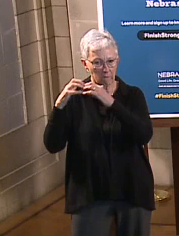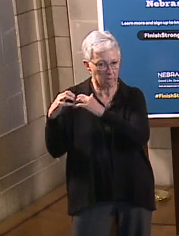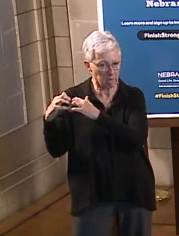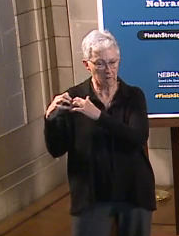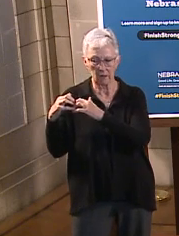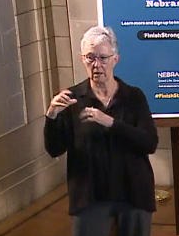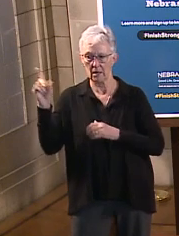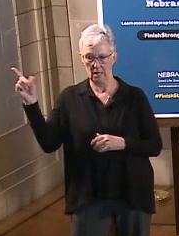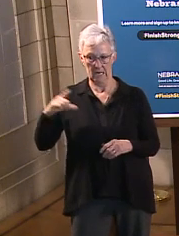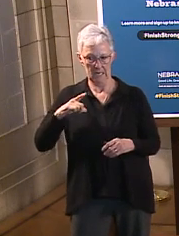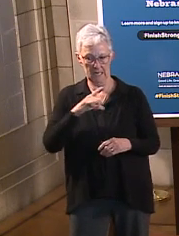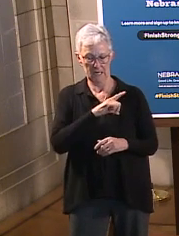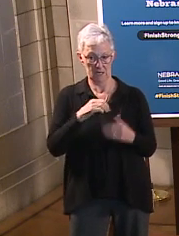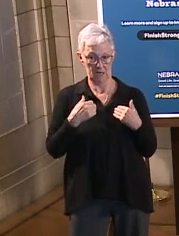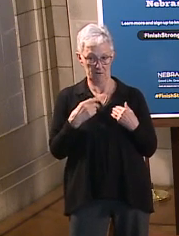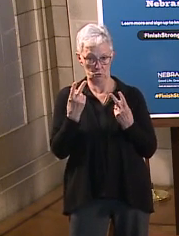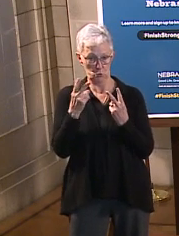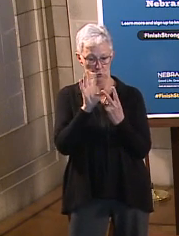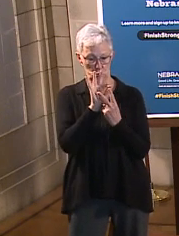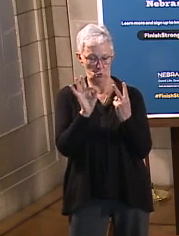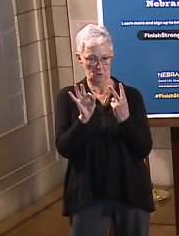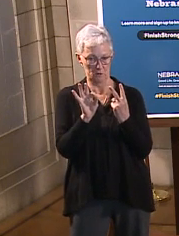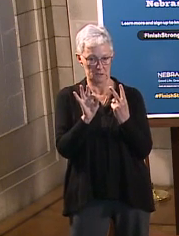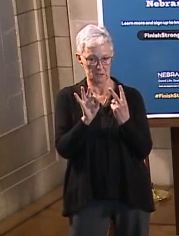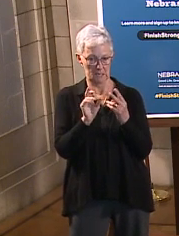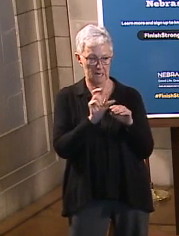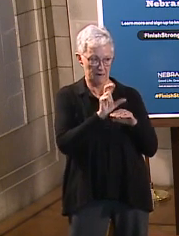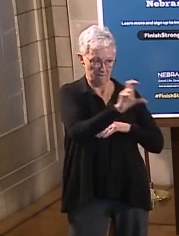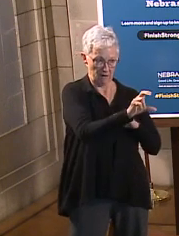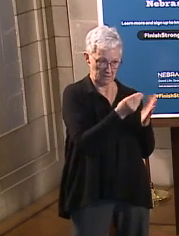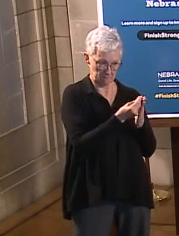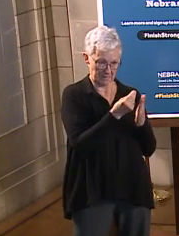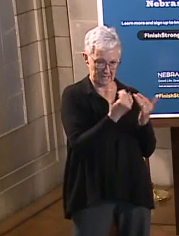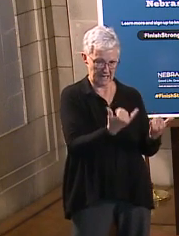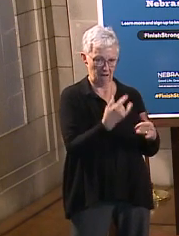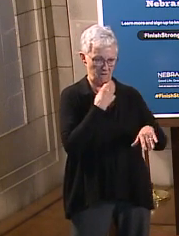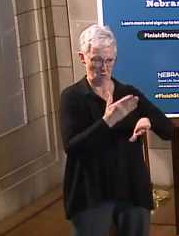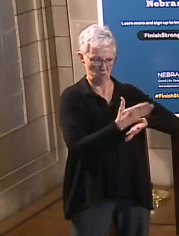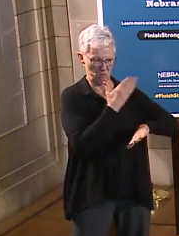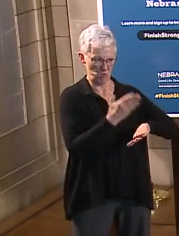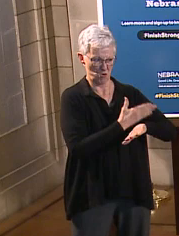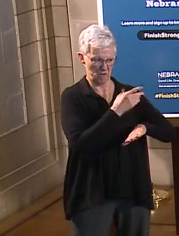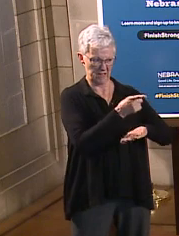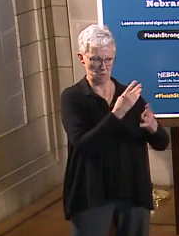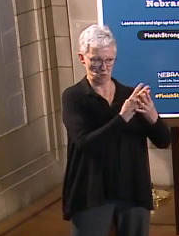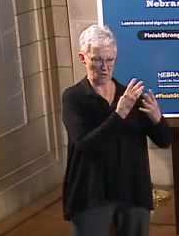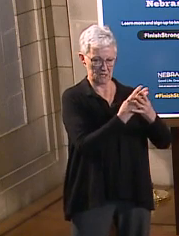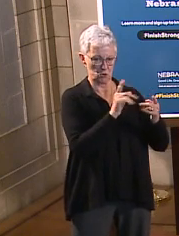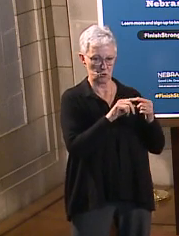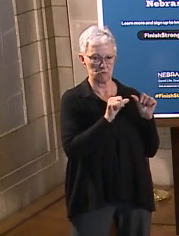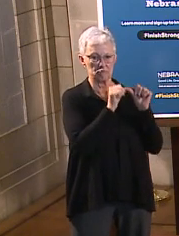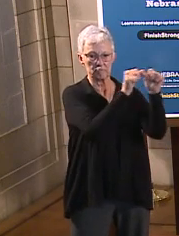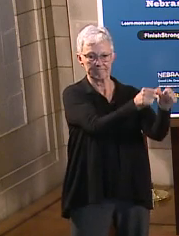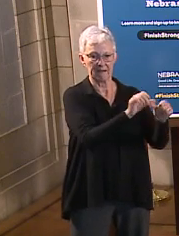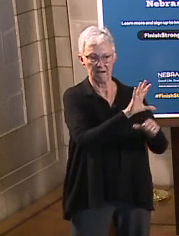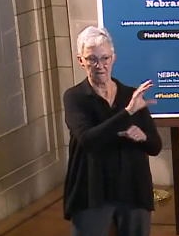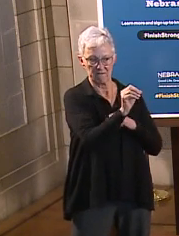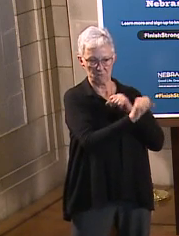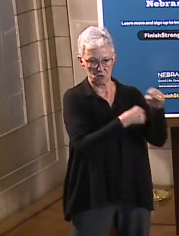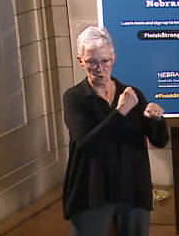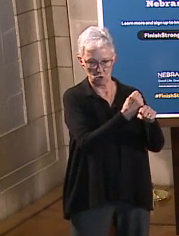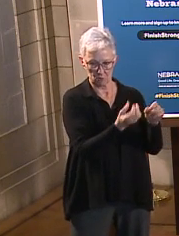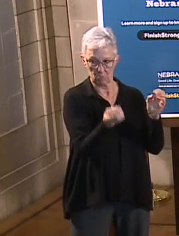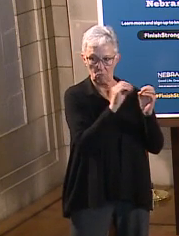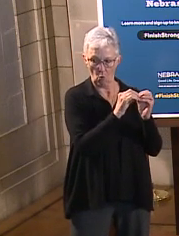They can either invest in the current facility to bring it up to speed to last for another 50 years, whatever, or